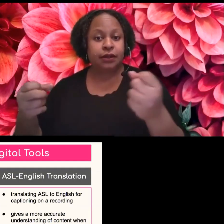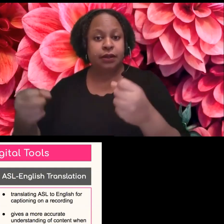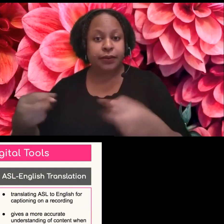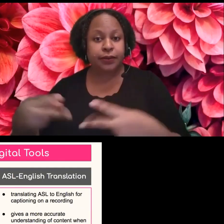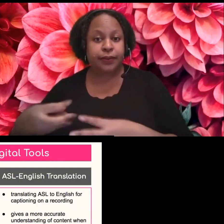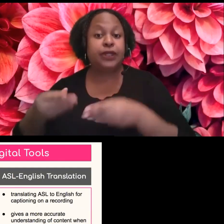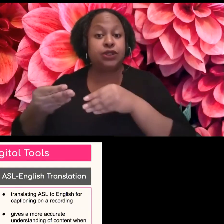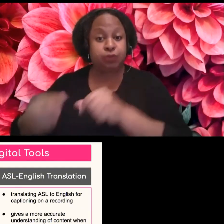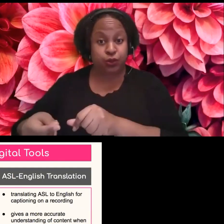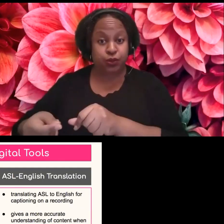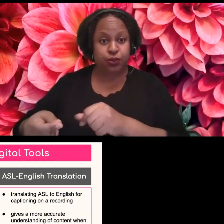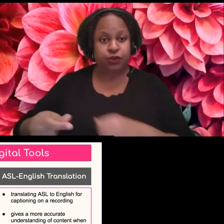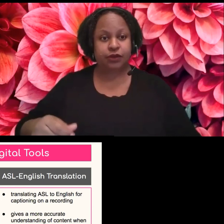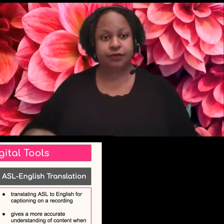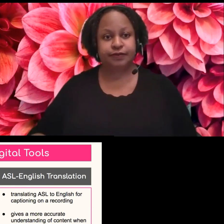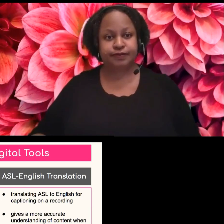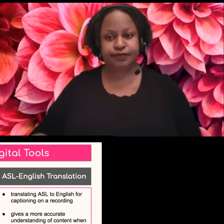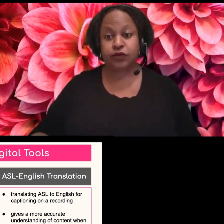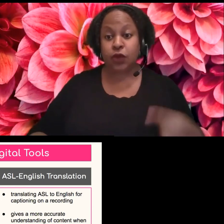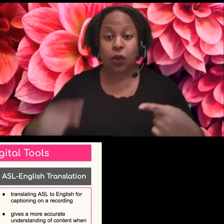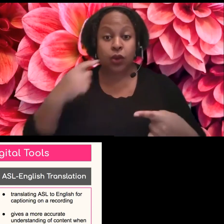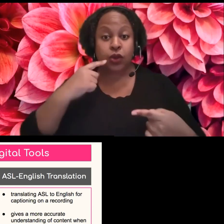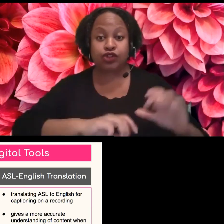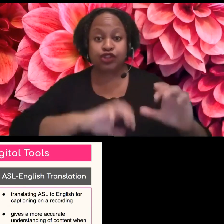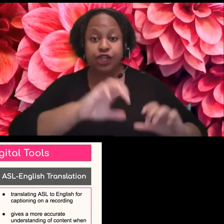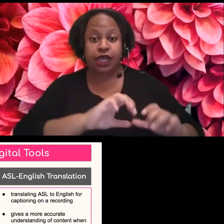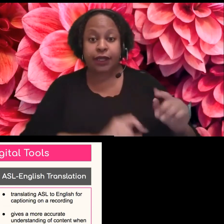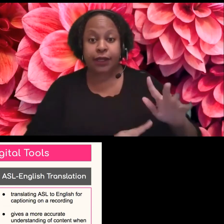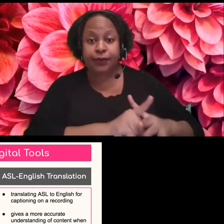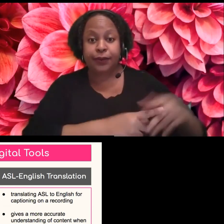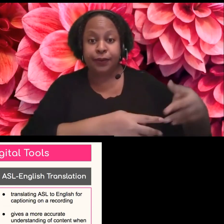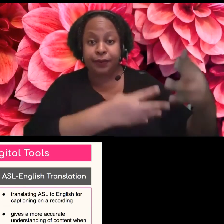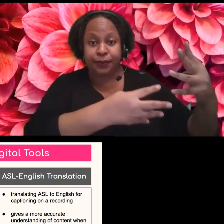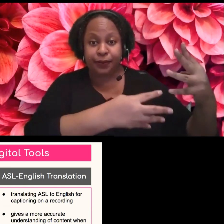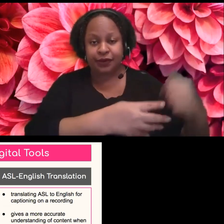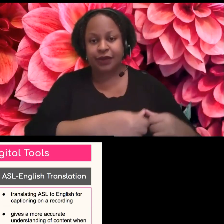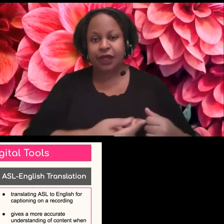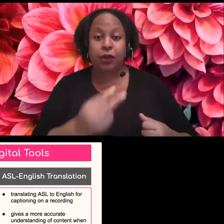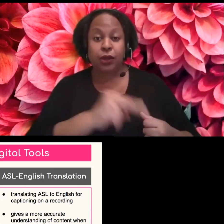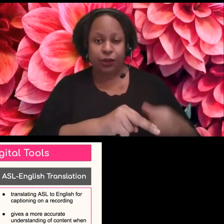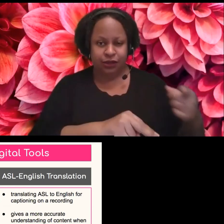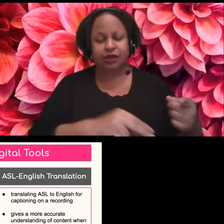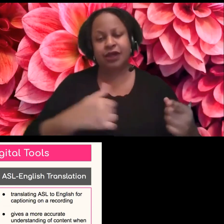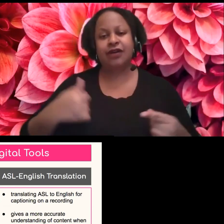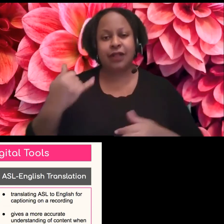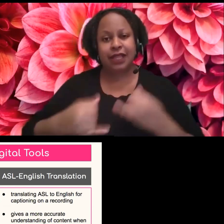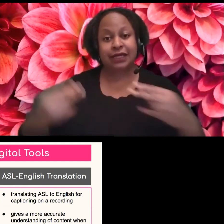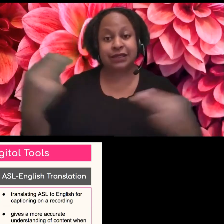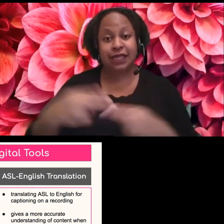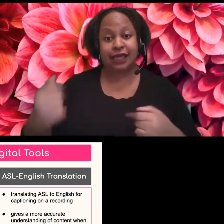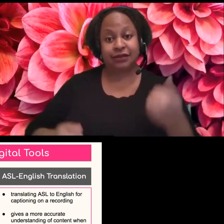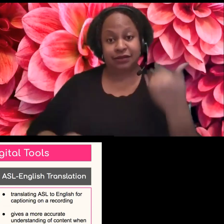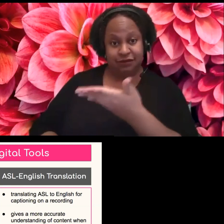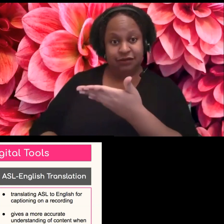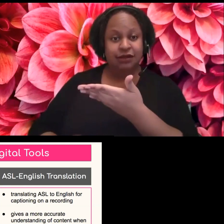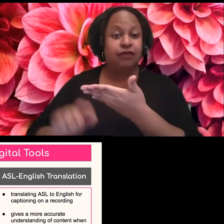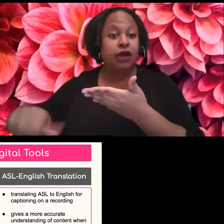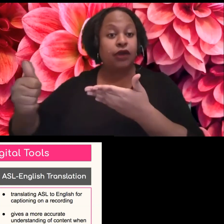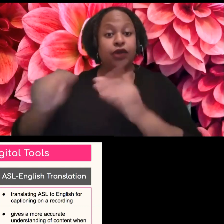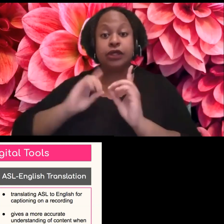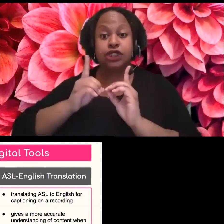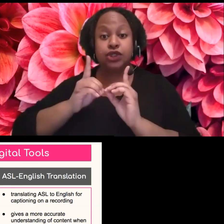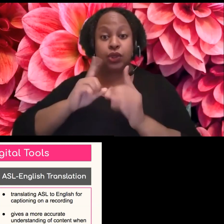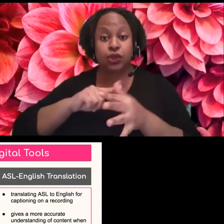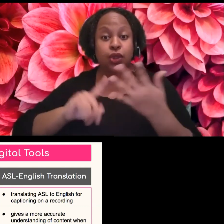quickly, and I can see we're getting some chat messages. So I'll, I'll look at that. this is my last slide. Um, just some additional digital tools